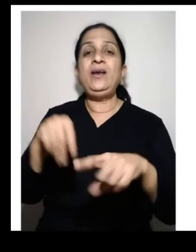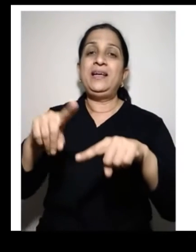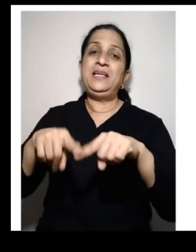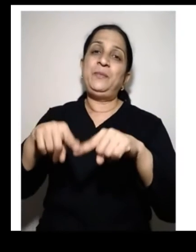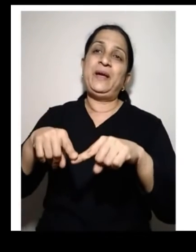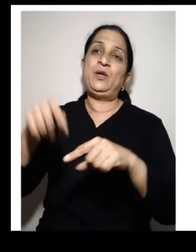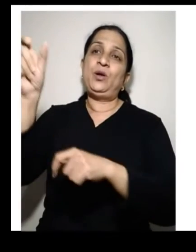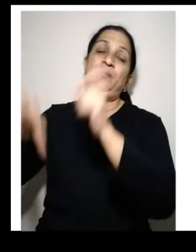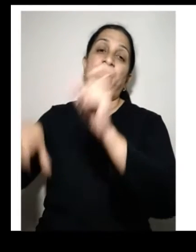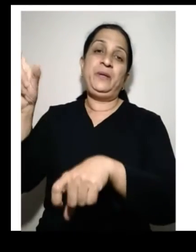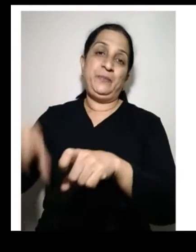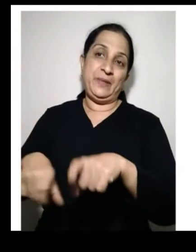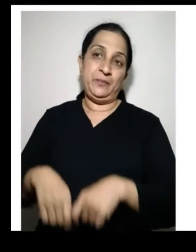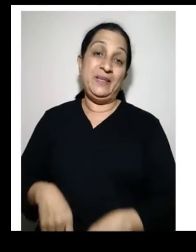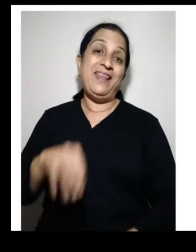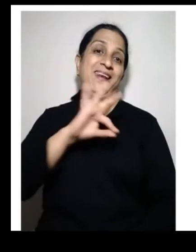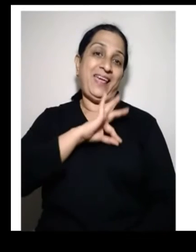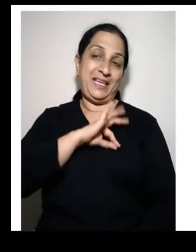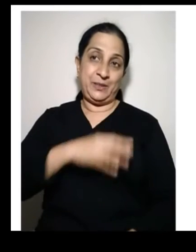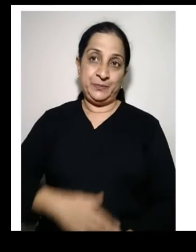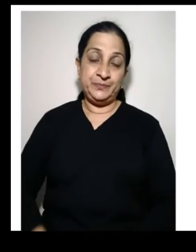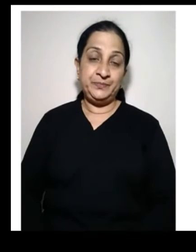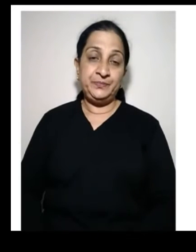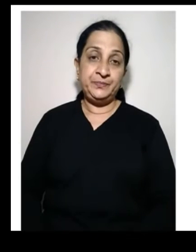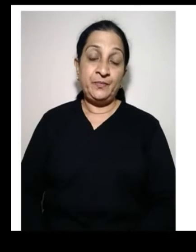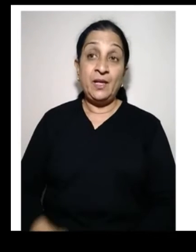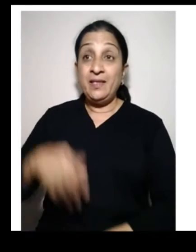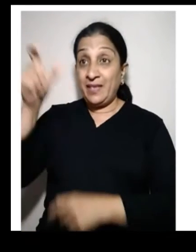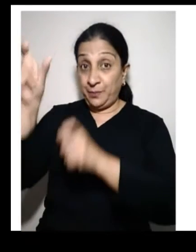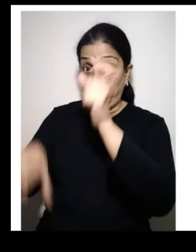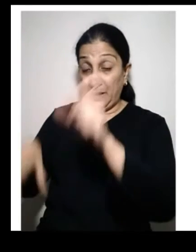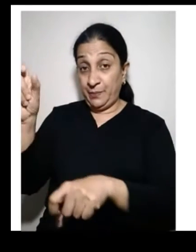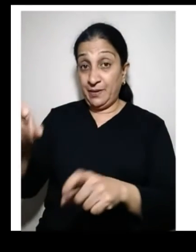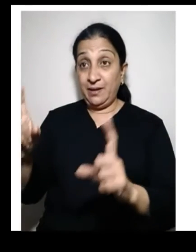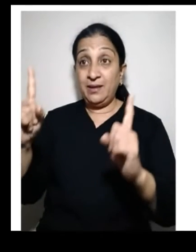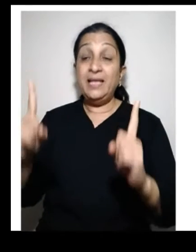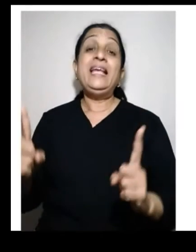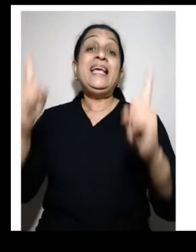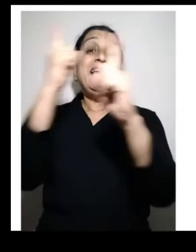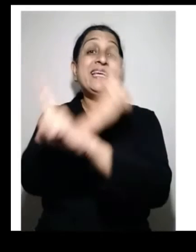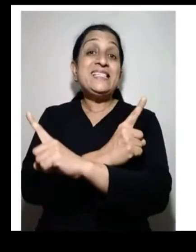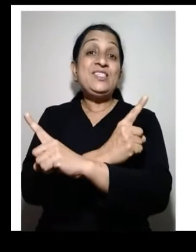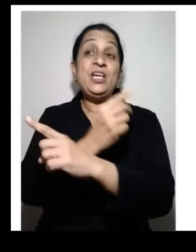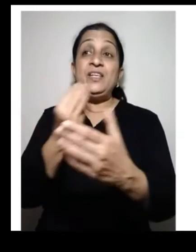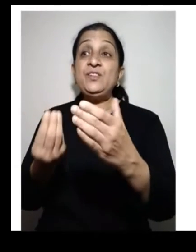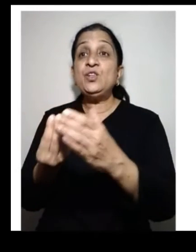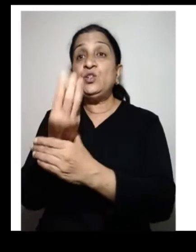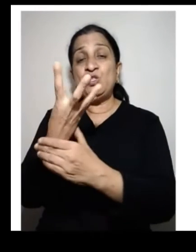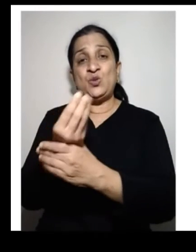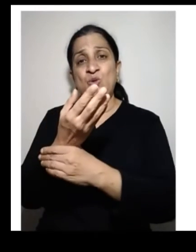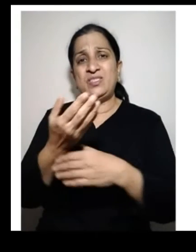and demand all depending on people. People, people exchange